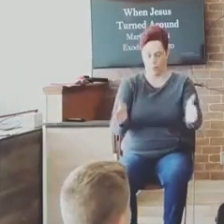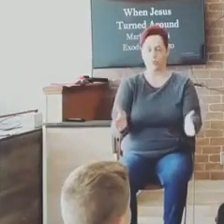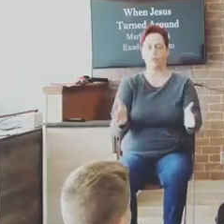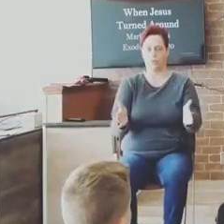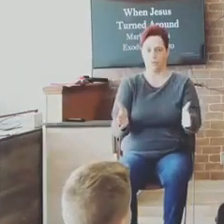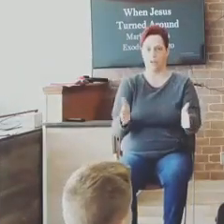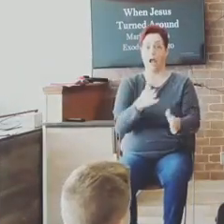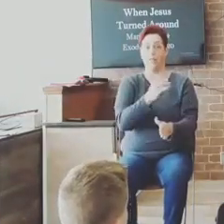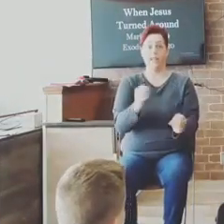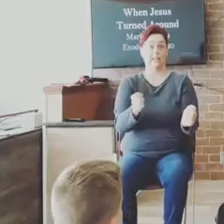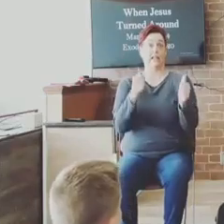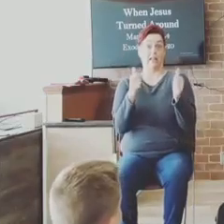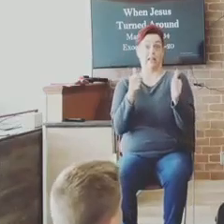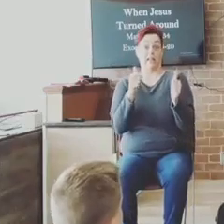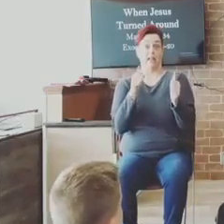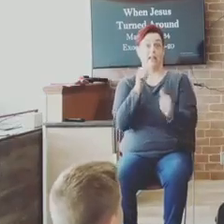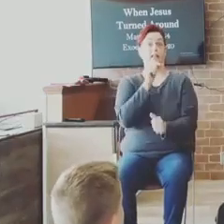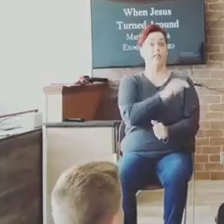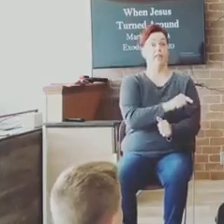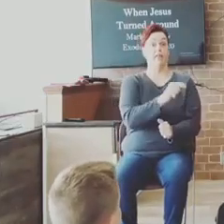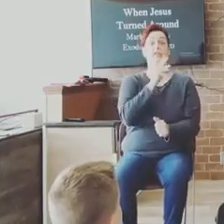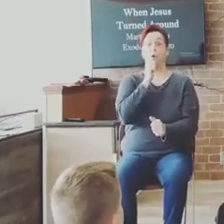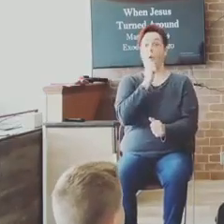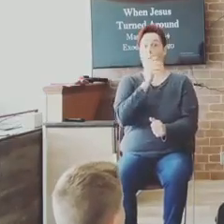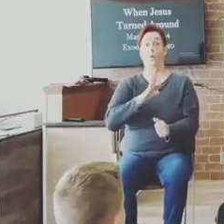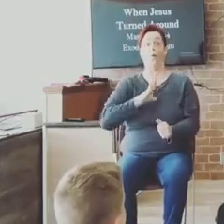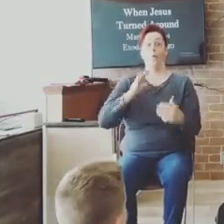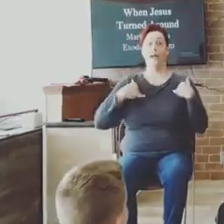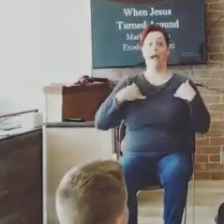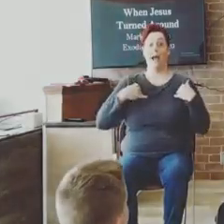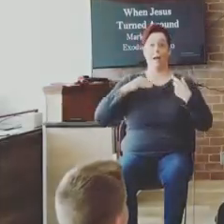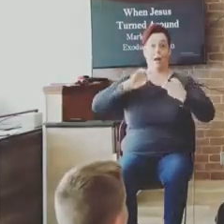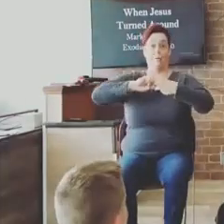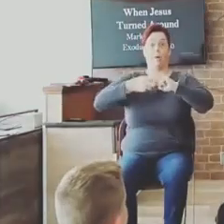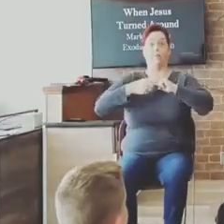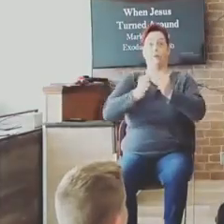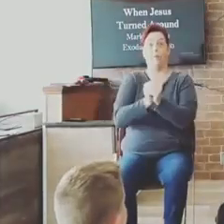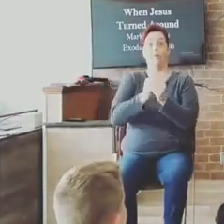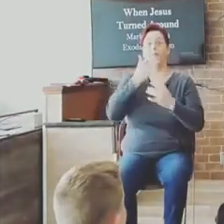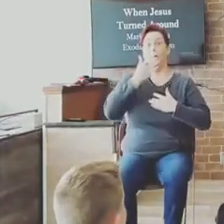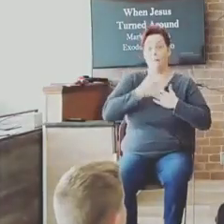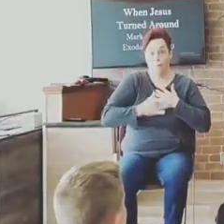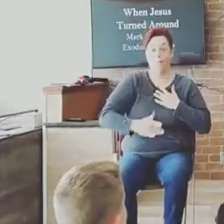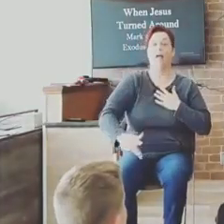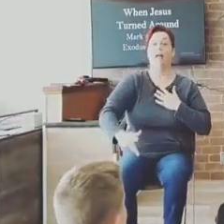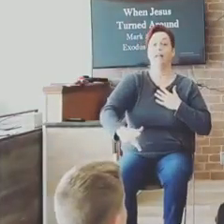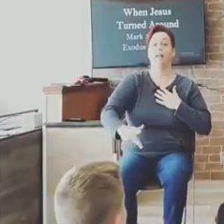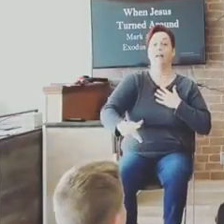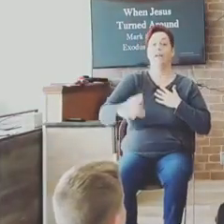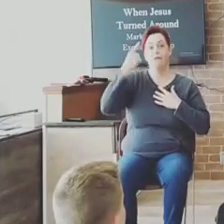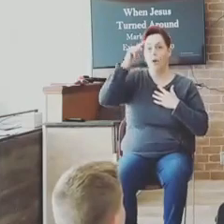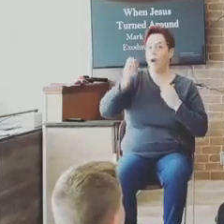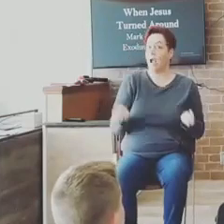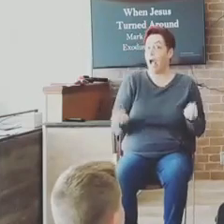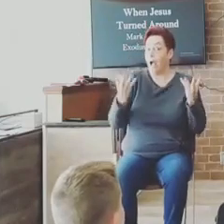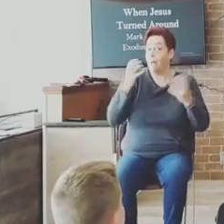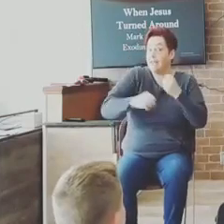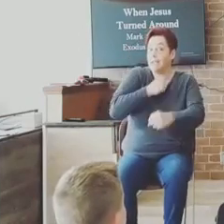then all of a sudden, this woman, who had an issue of blood, how many years? Twelve. Twelve. There's an importance here, church.